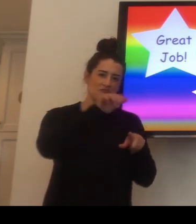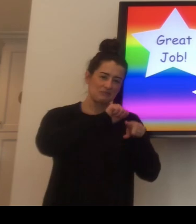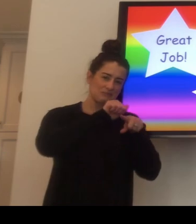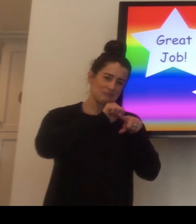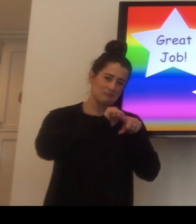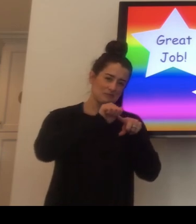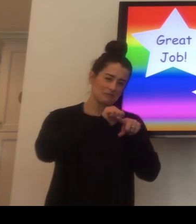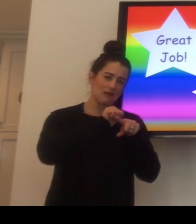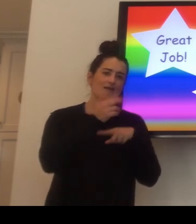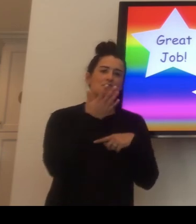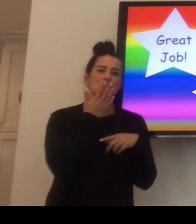Stacy.